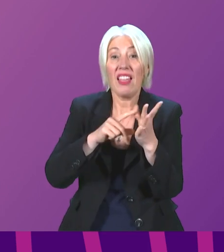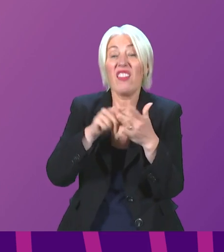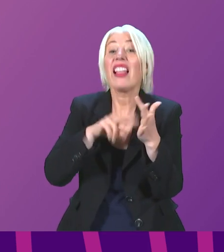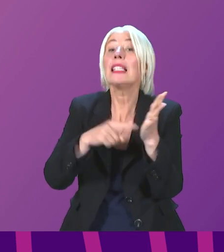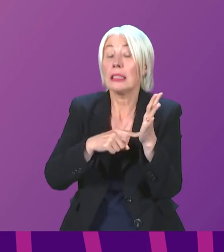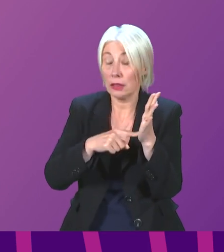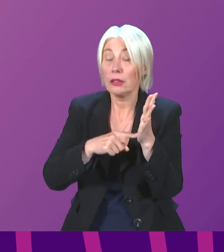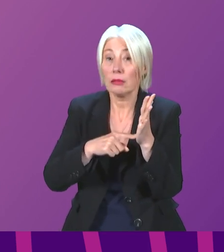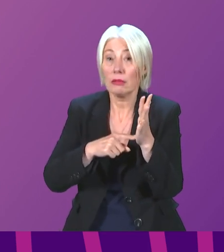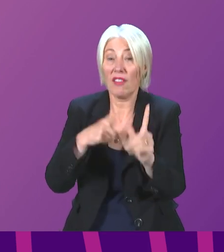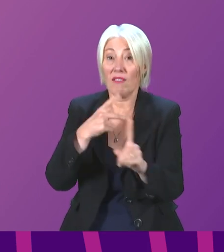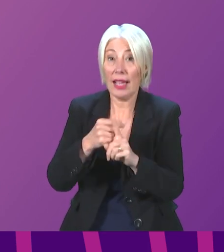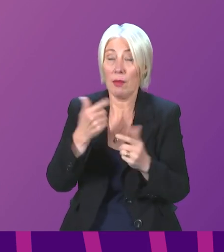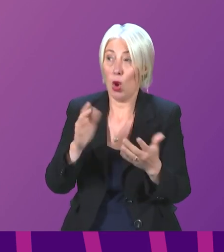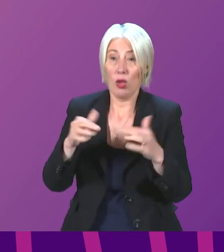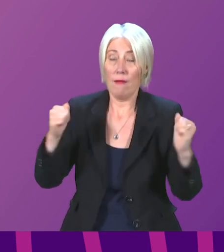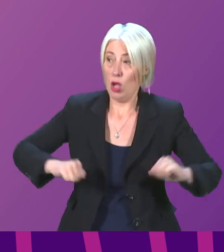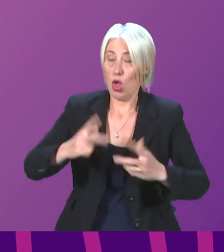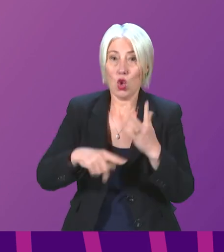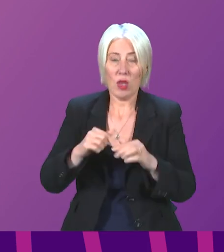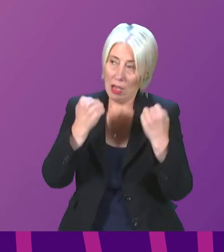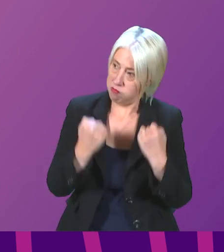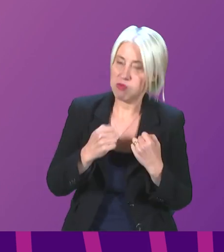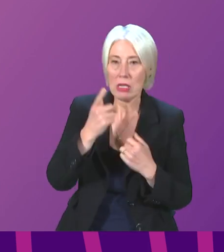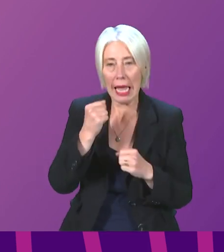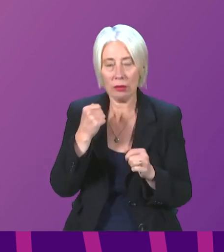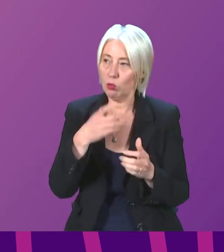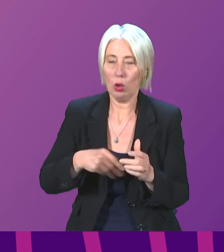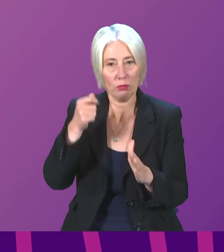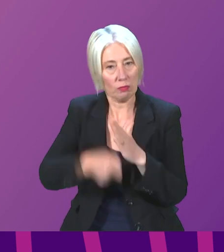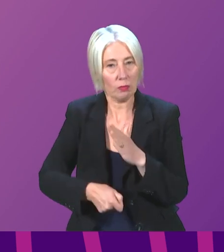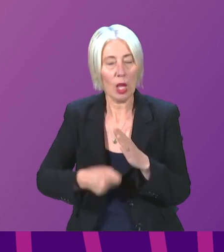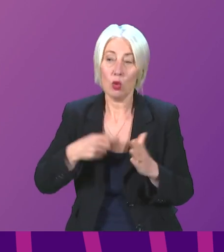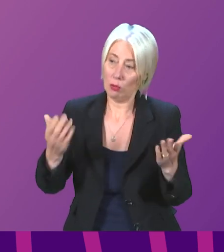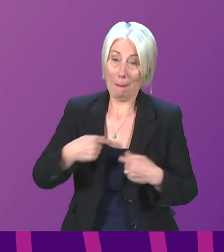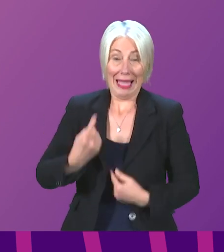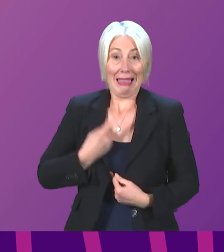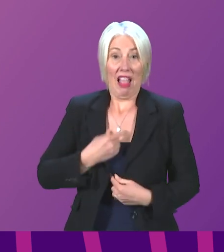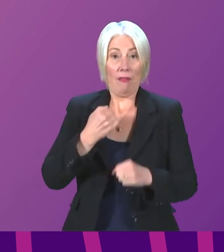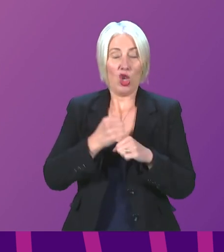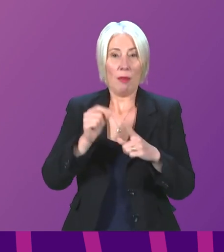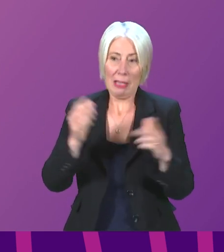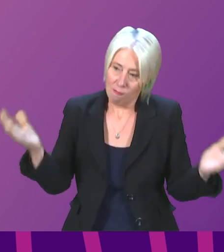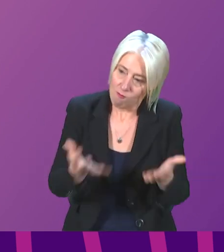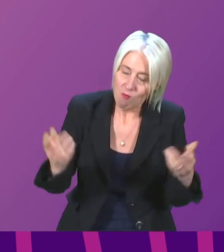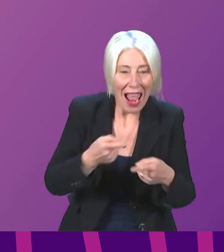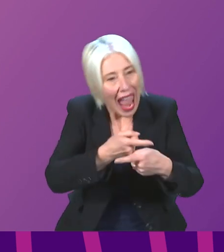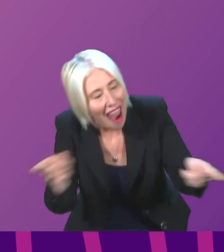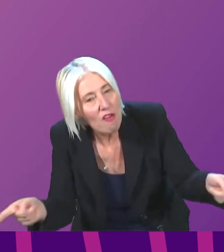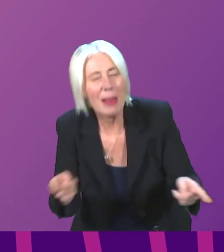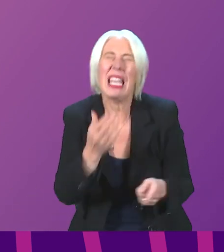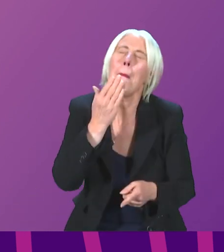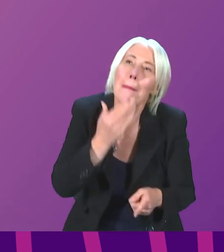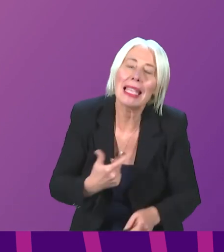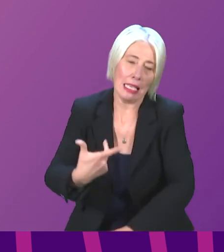broad shoulders of our United Kingdom. And as a GP, I urge everyone who is eligible to please get